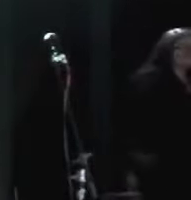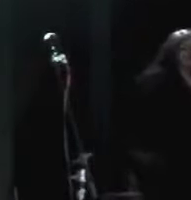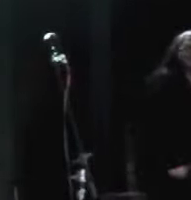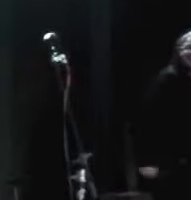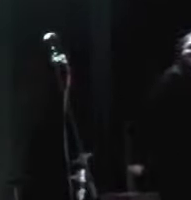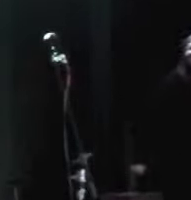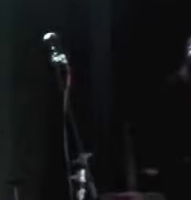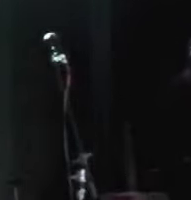the same